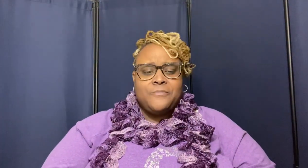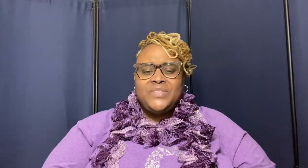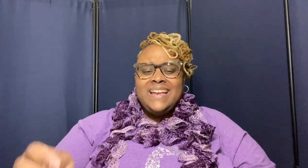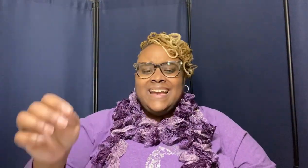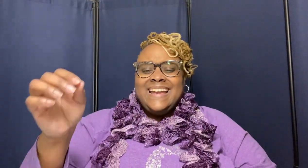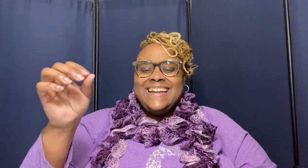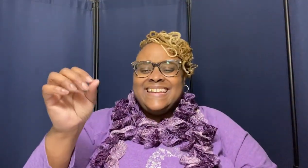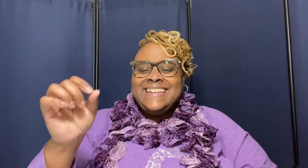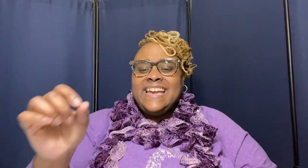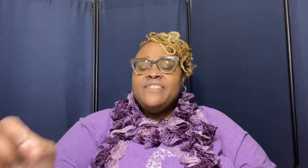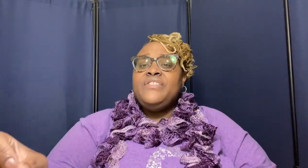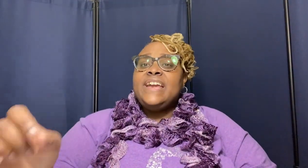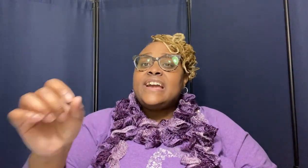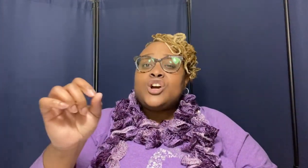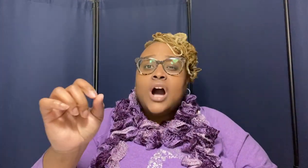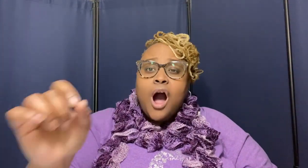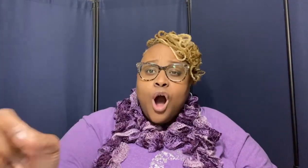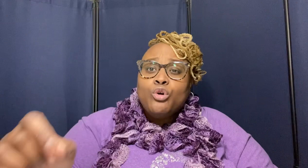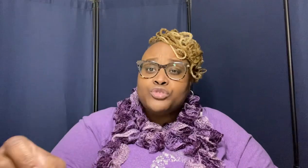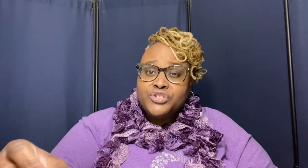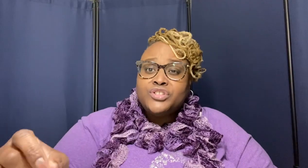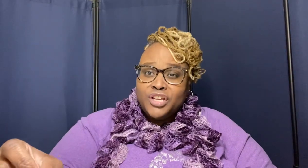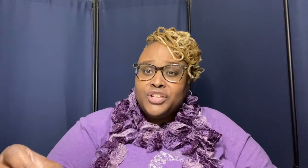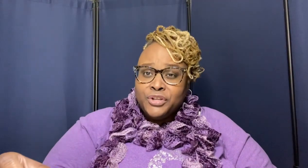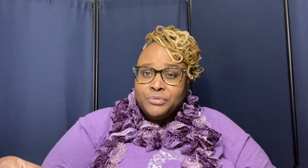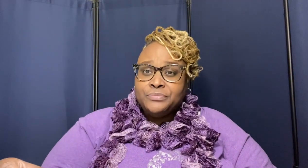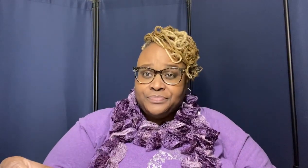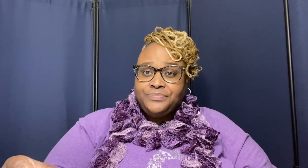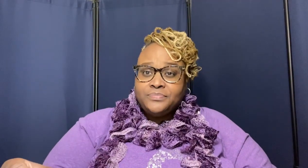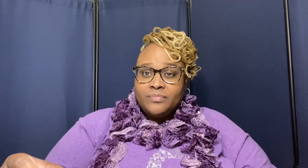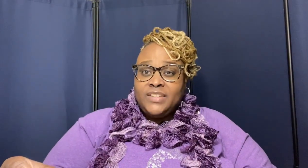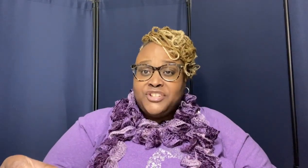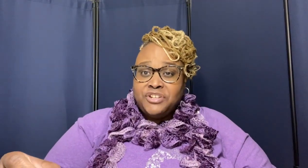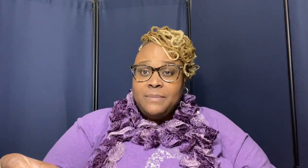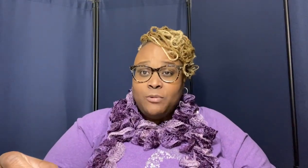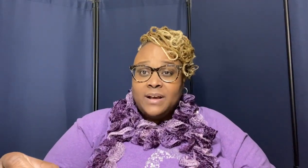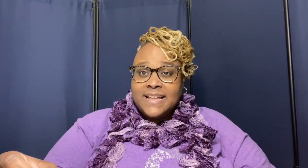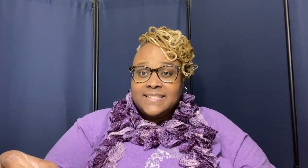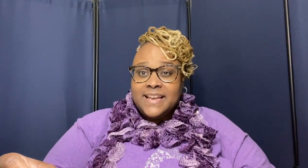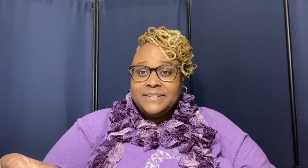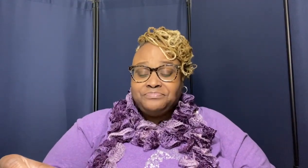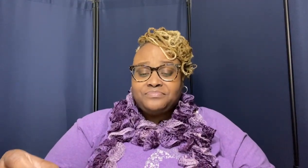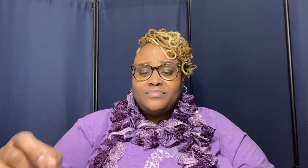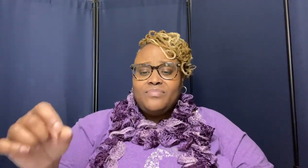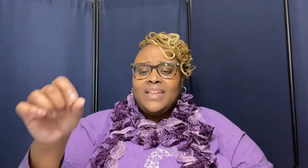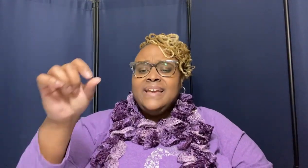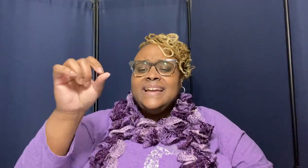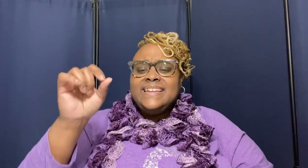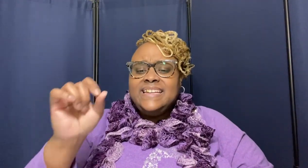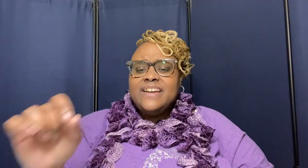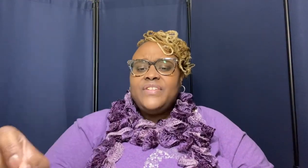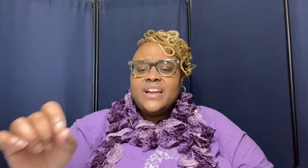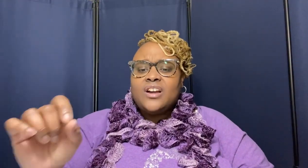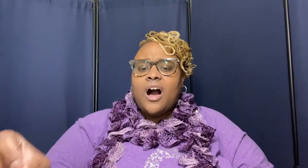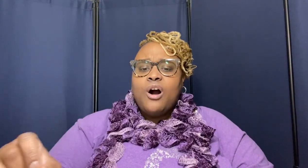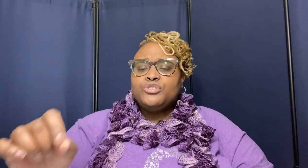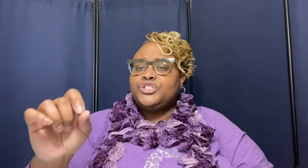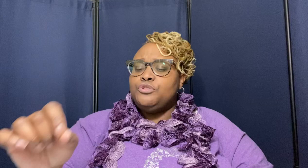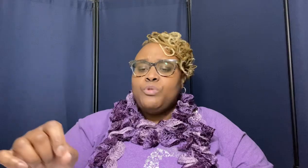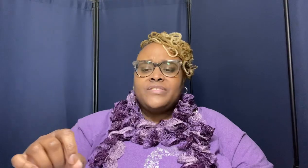giving costs you did you hear me what i said giving costs you whether